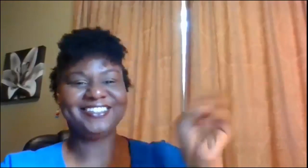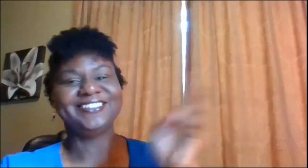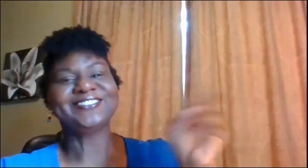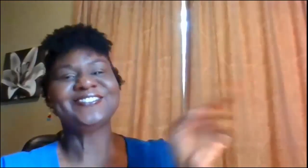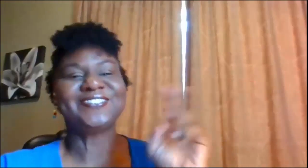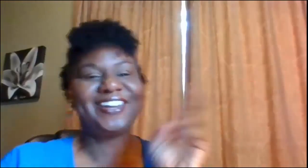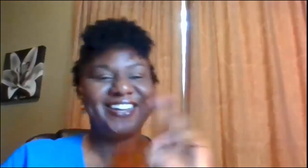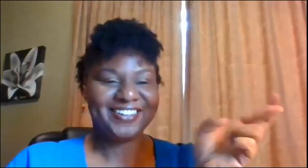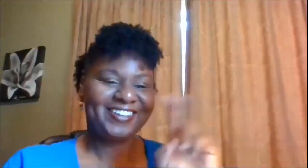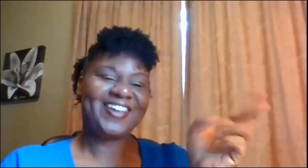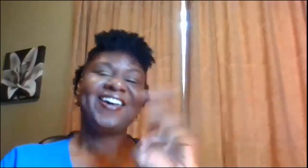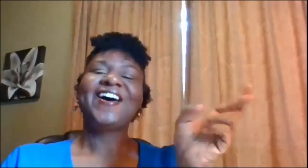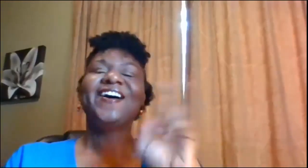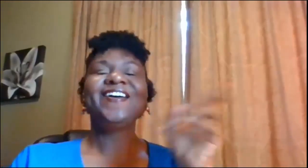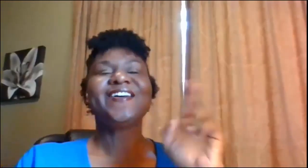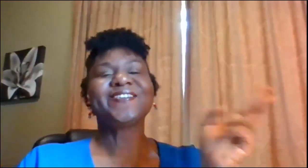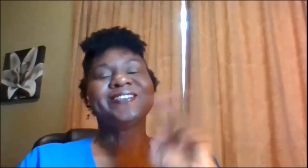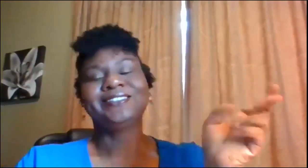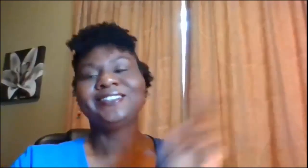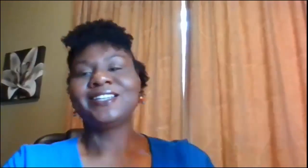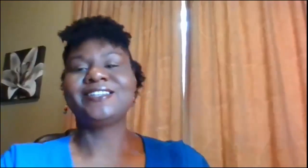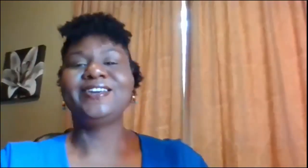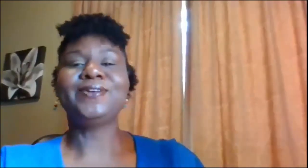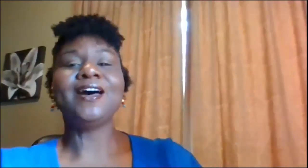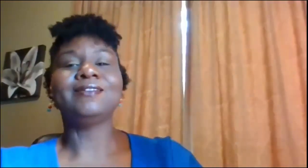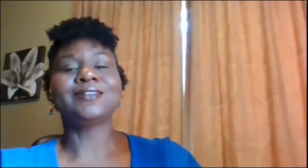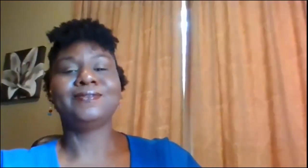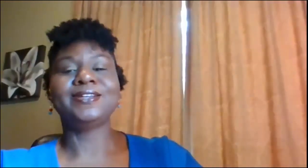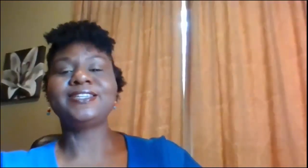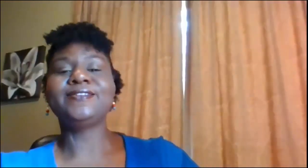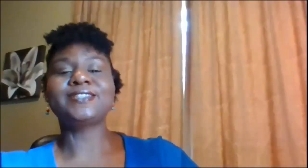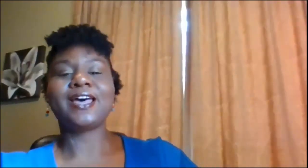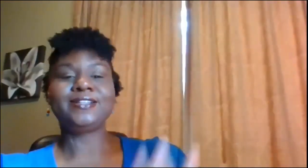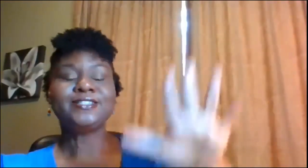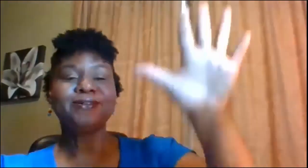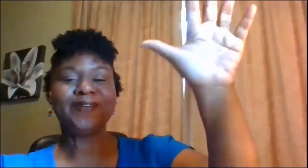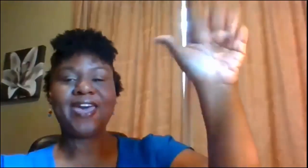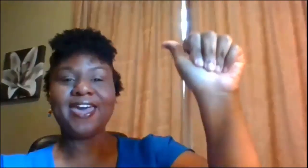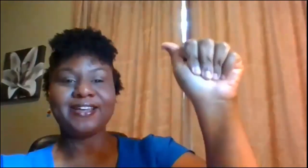good ready okay so here we go I want to see you signing too A